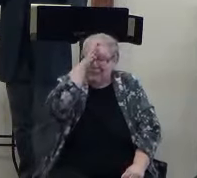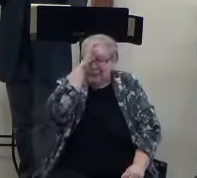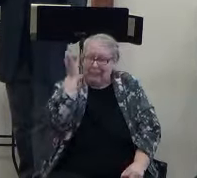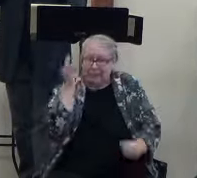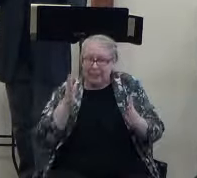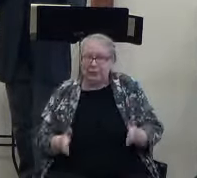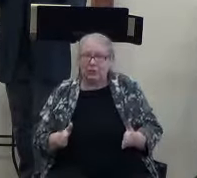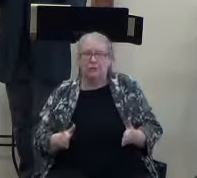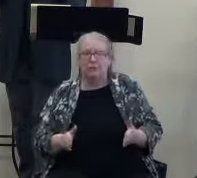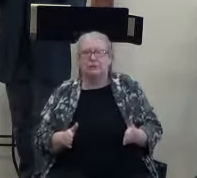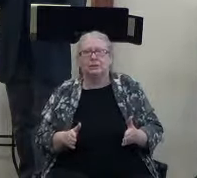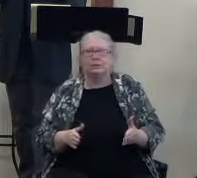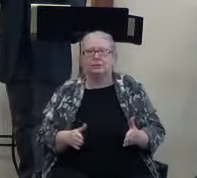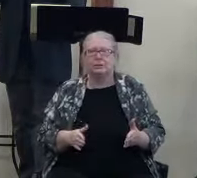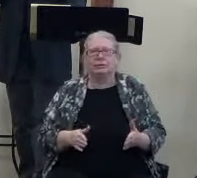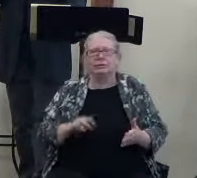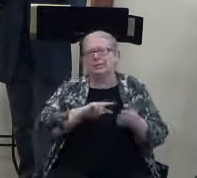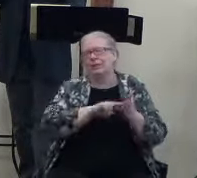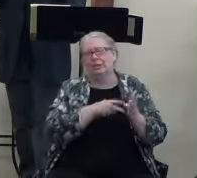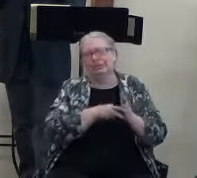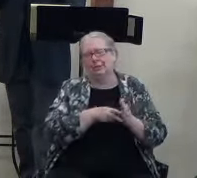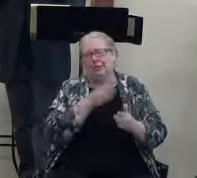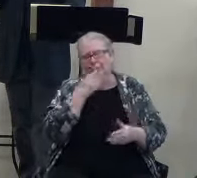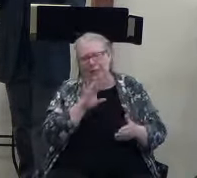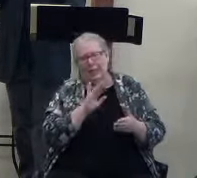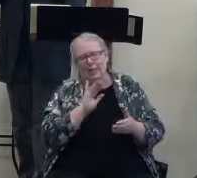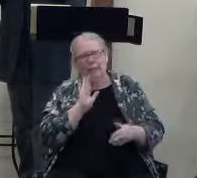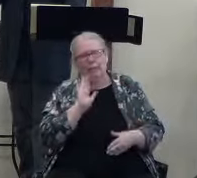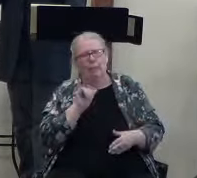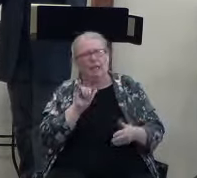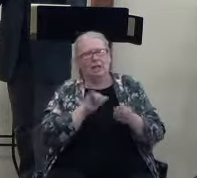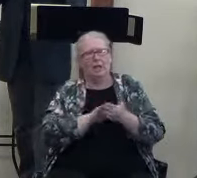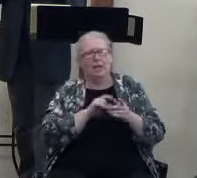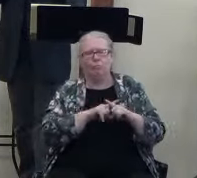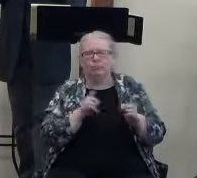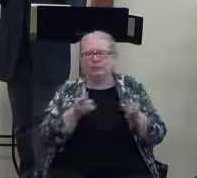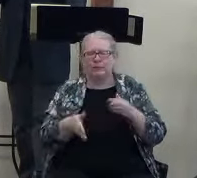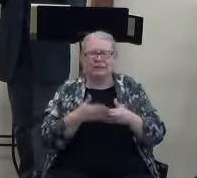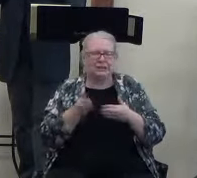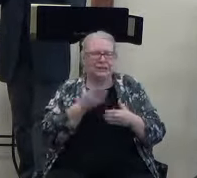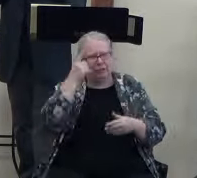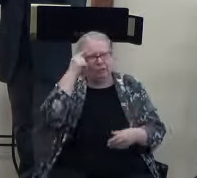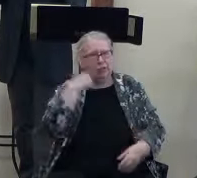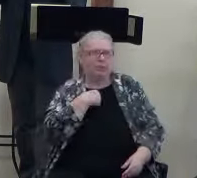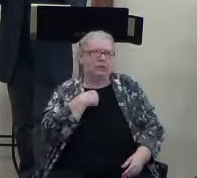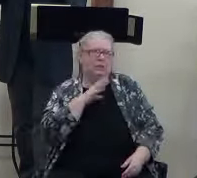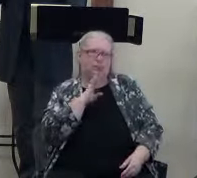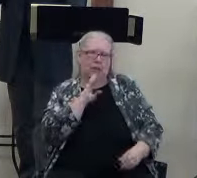And she loved Jesus. She didn't mean anything bad by it. But it's easy for me to talk about the Father all the time.